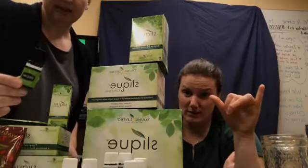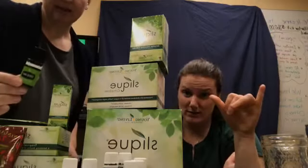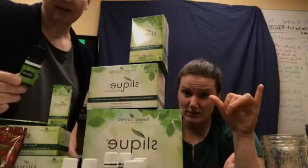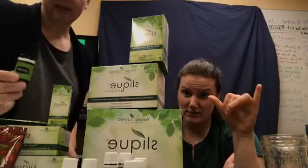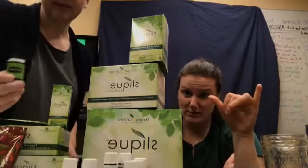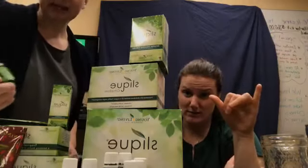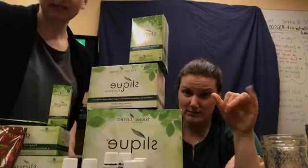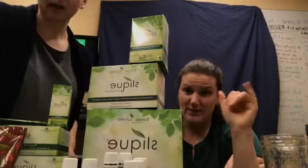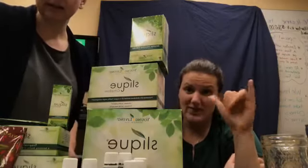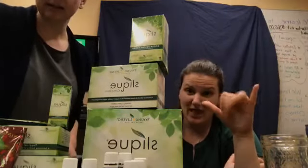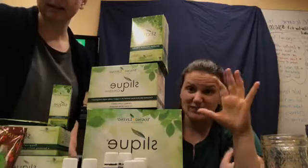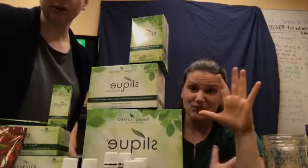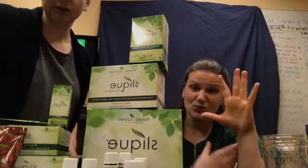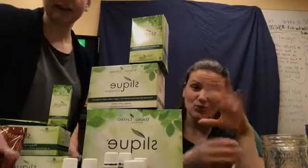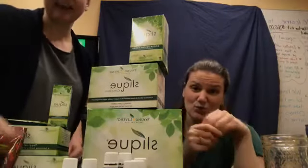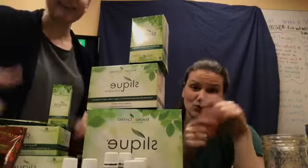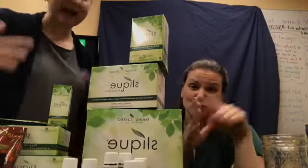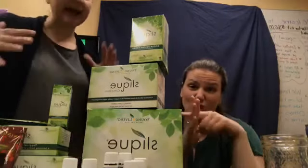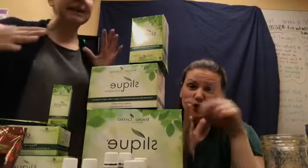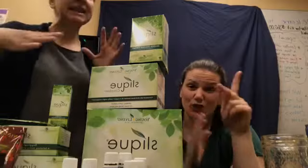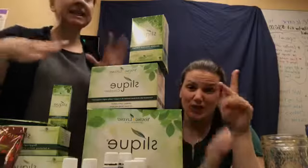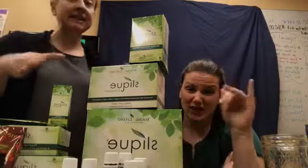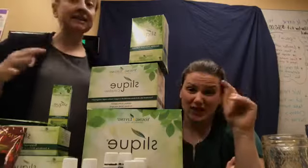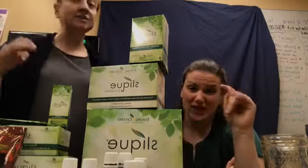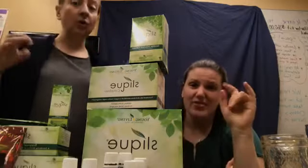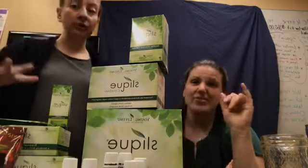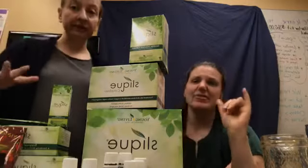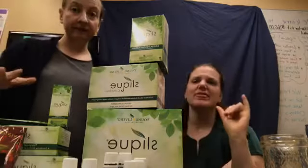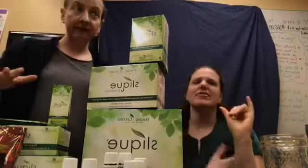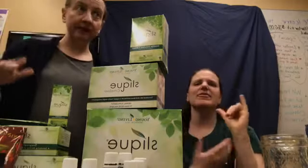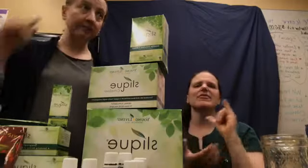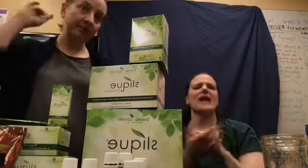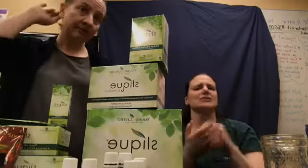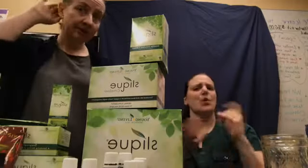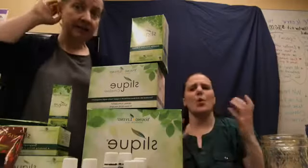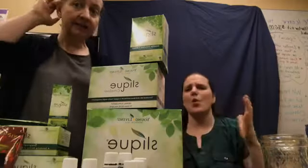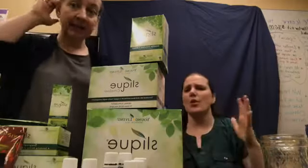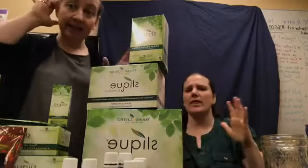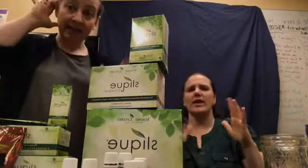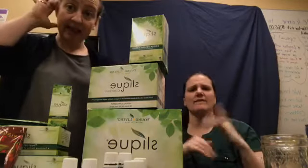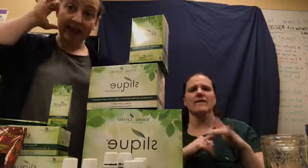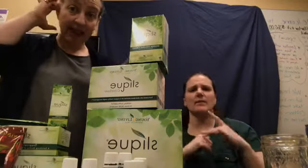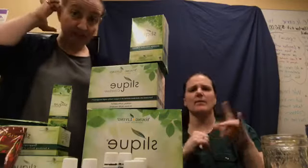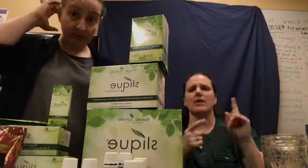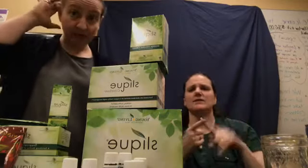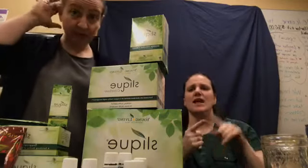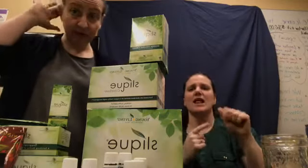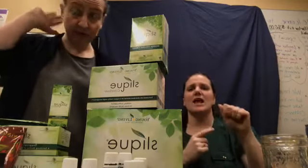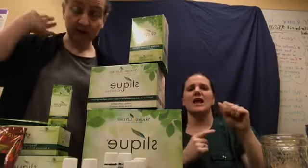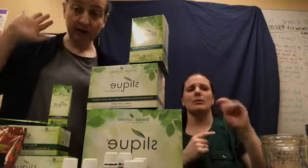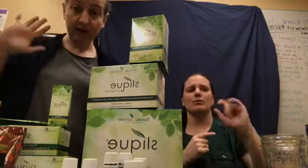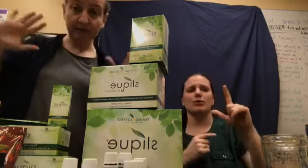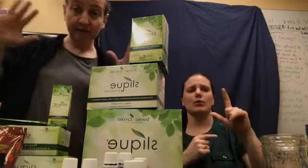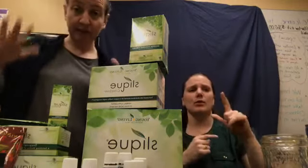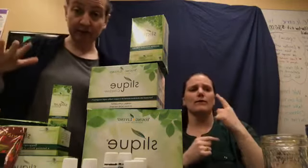Okay. That's all in the Starter Kit. And, that I think is only available until April for purchase.